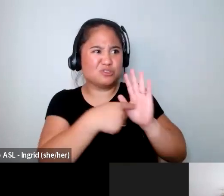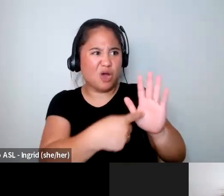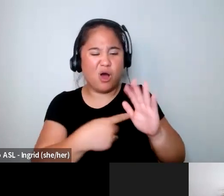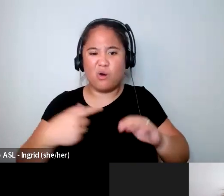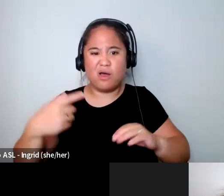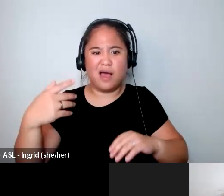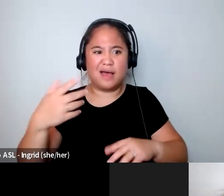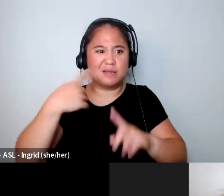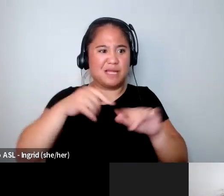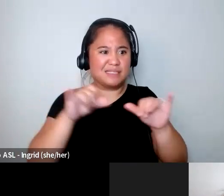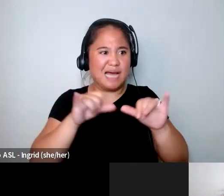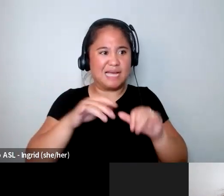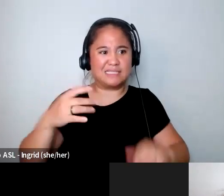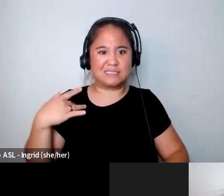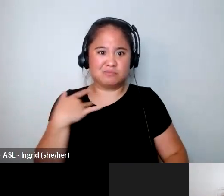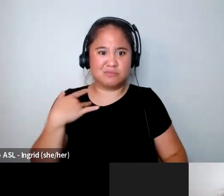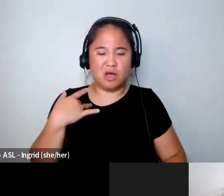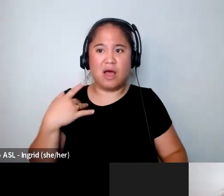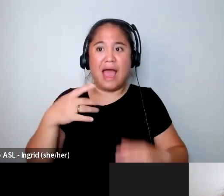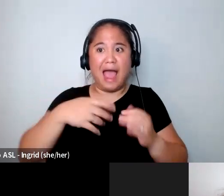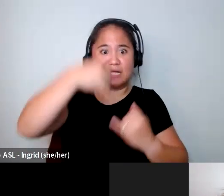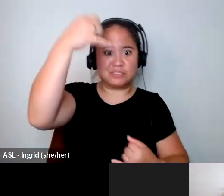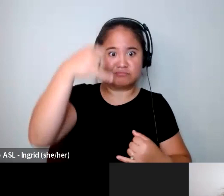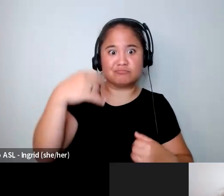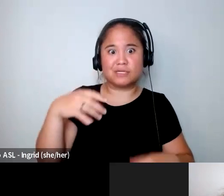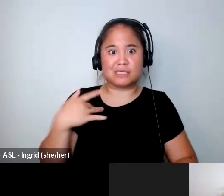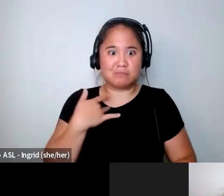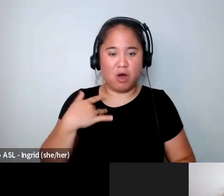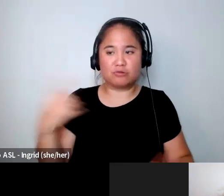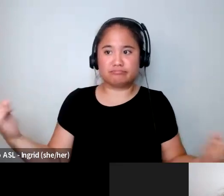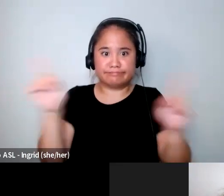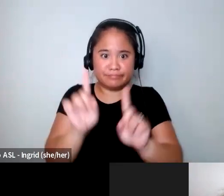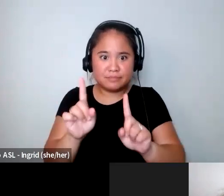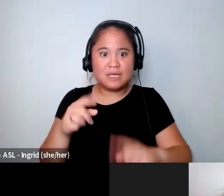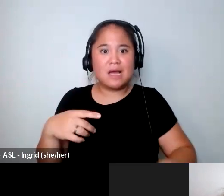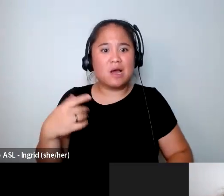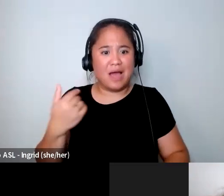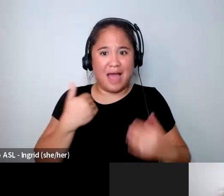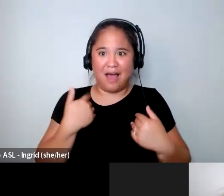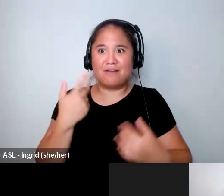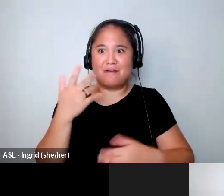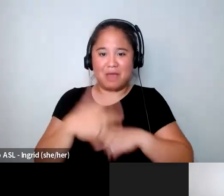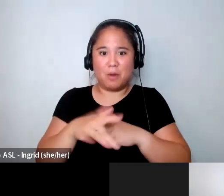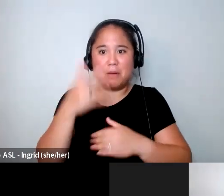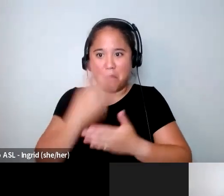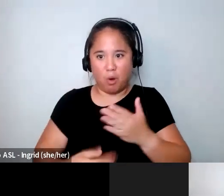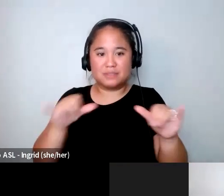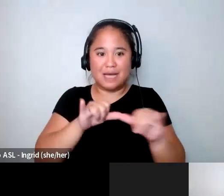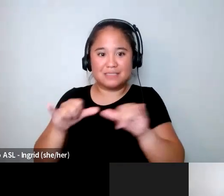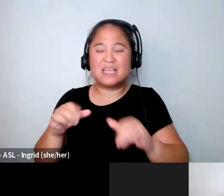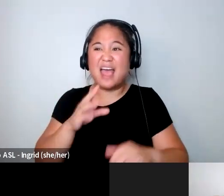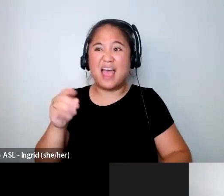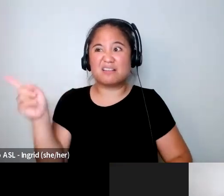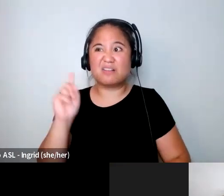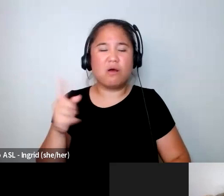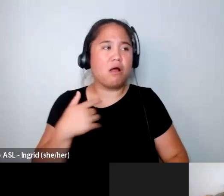top and the hero alongside a straight size model right you have styles that are available in both sizes and they don't know what to say to